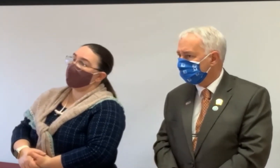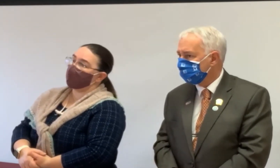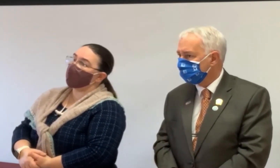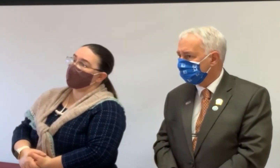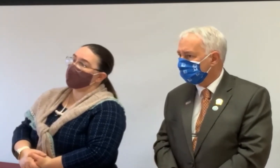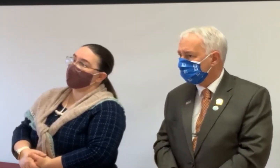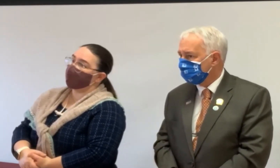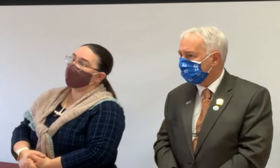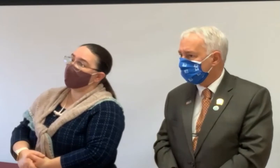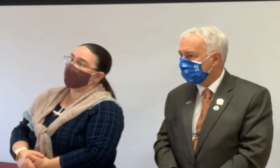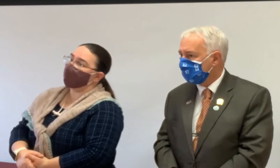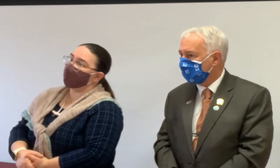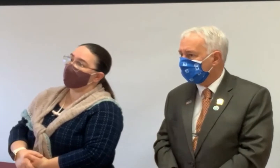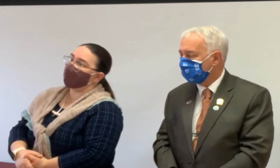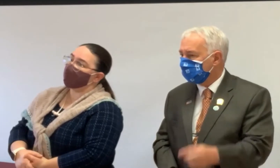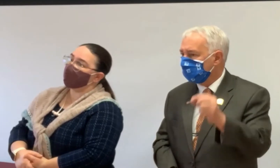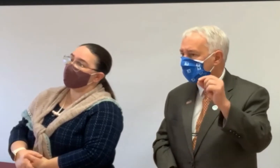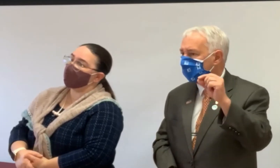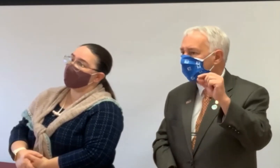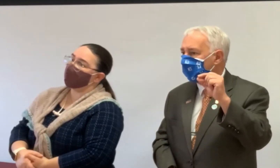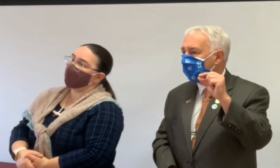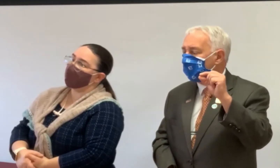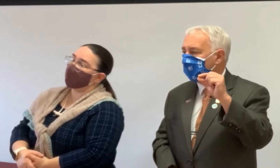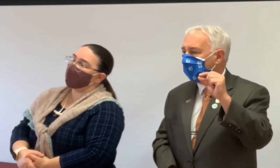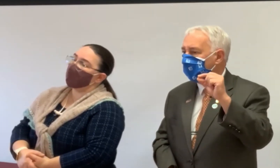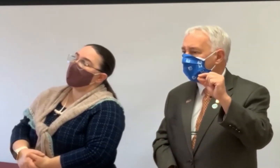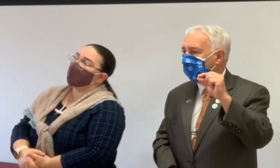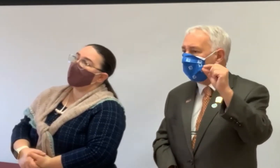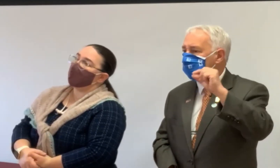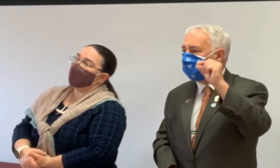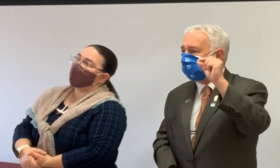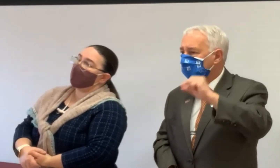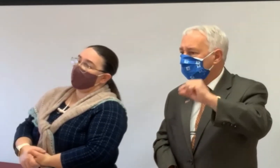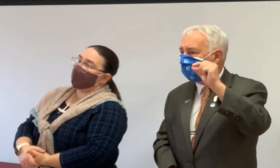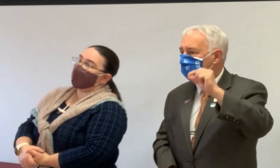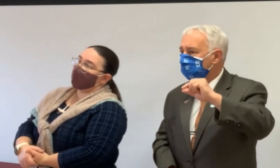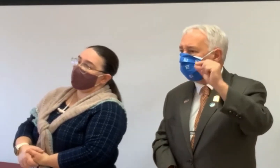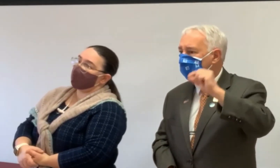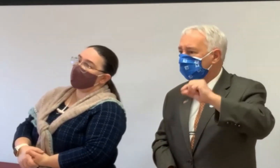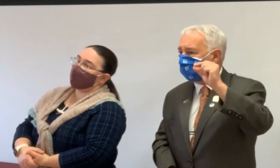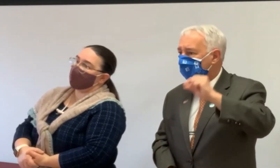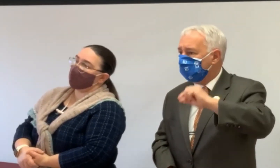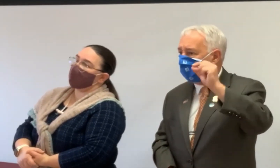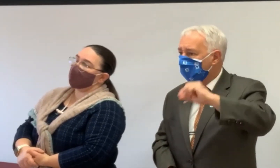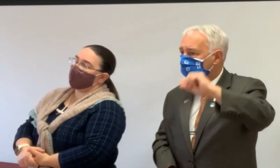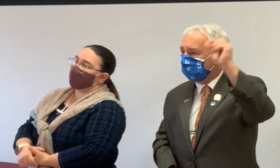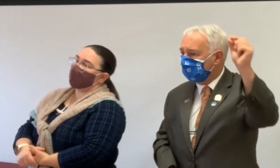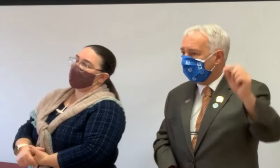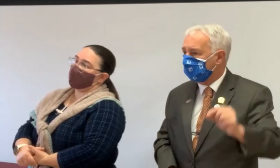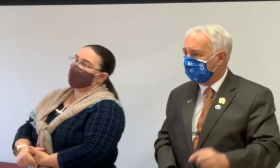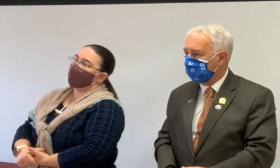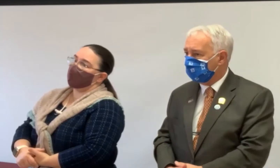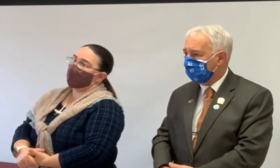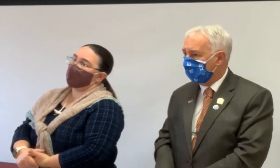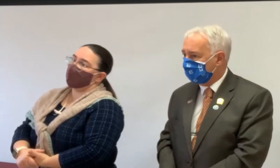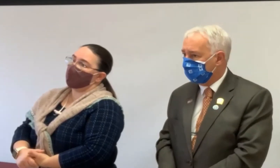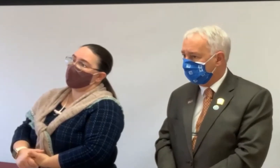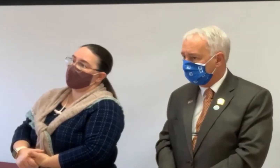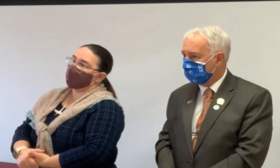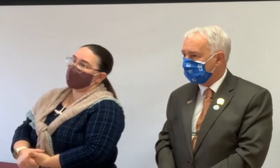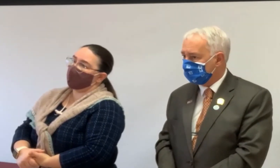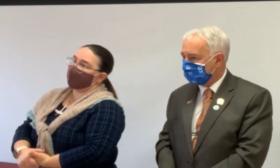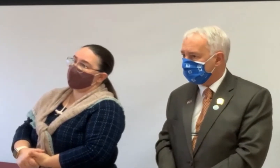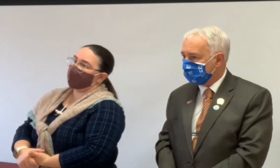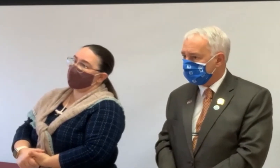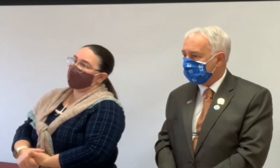downsizing. mortgages are. Yeah. Nounsizing the main thing. Yeah. You have to be 62 years of age or older to get a reverse mortgage.